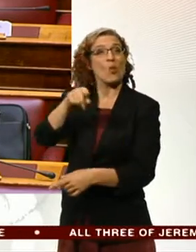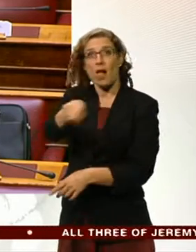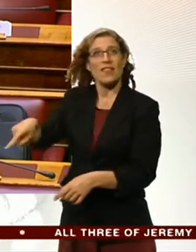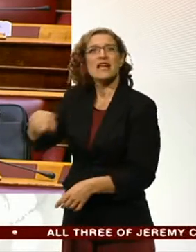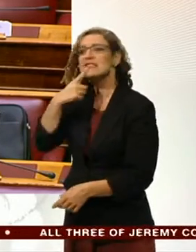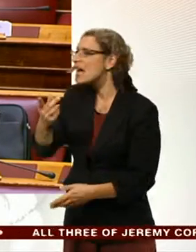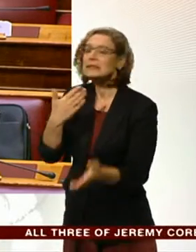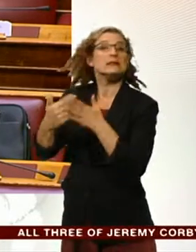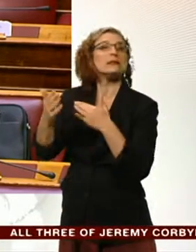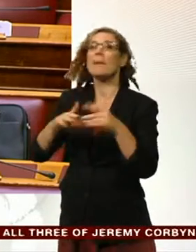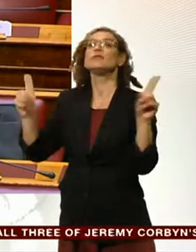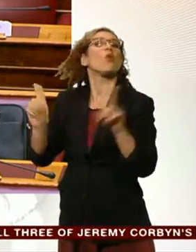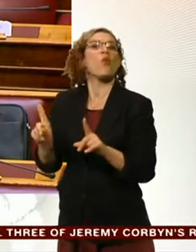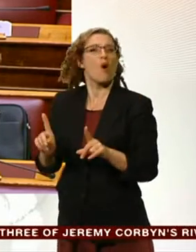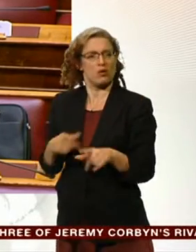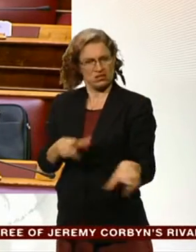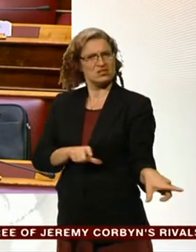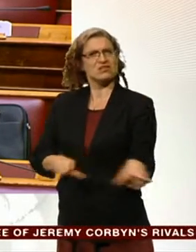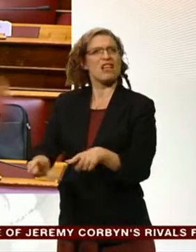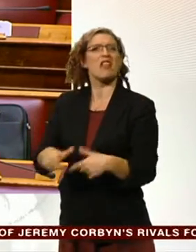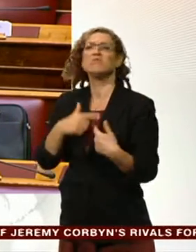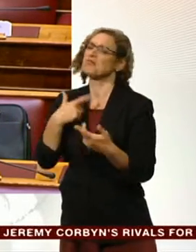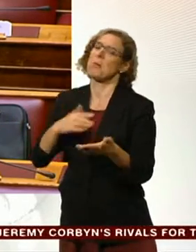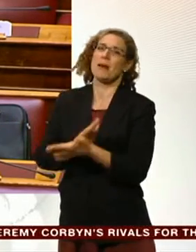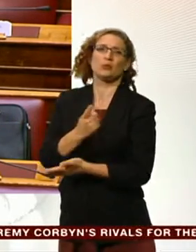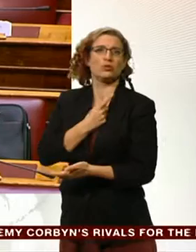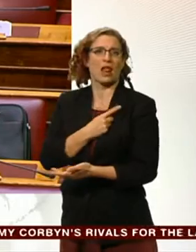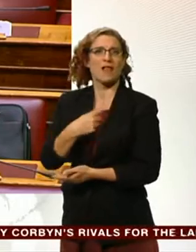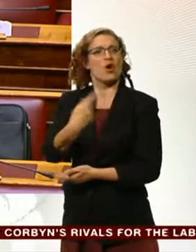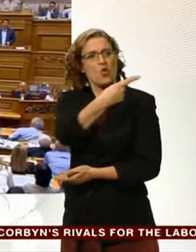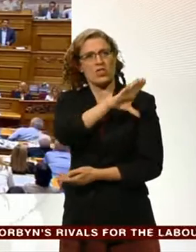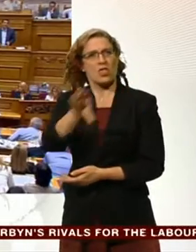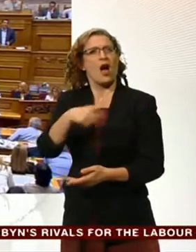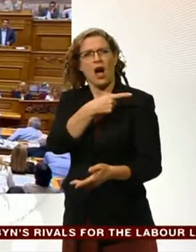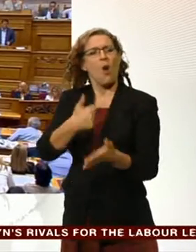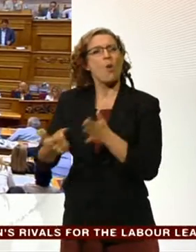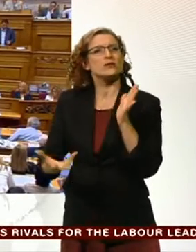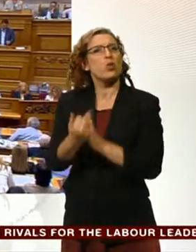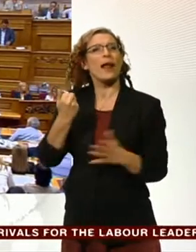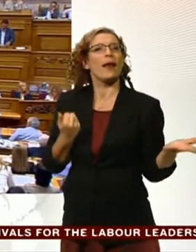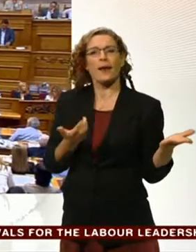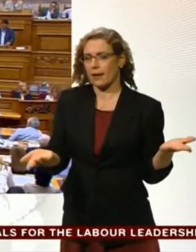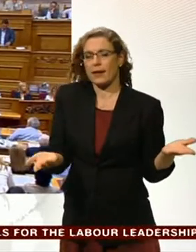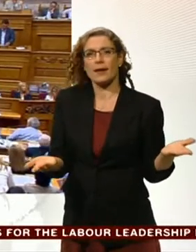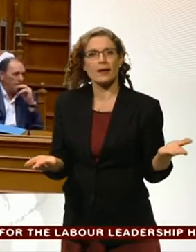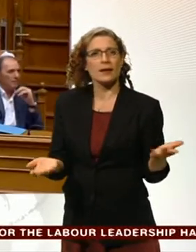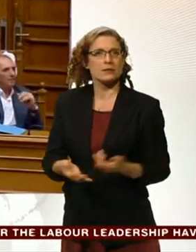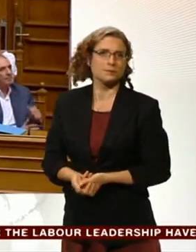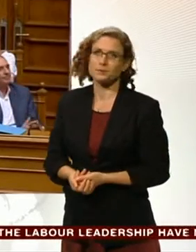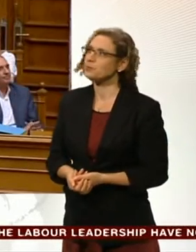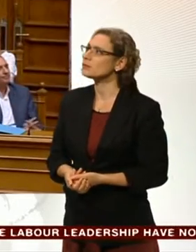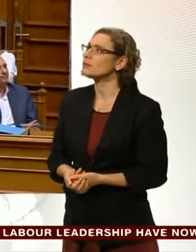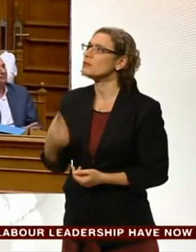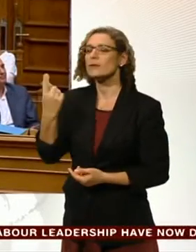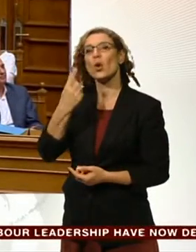what the outcome of the referendum is, yet still the bailouts always win? The Prime Minister was one of the last to